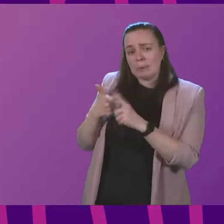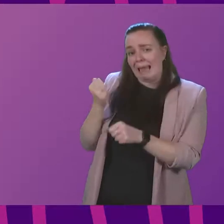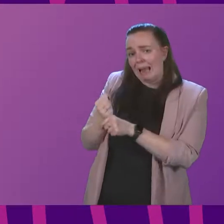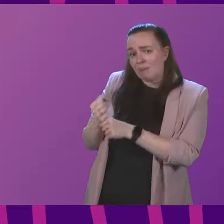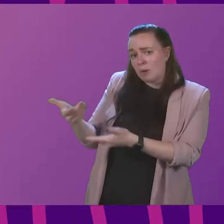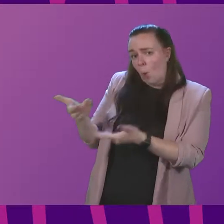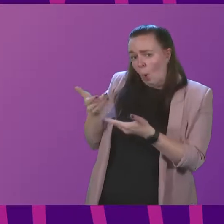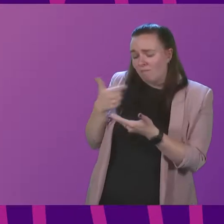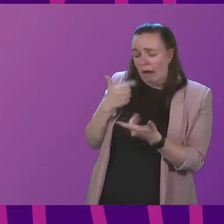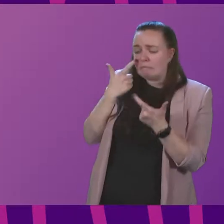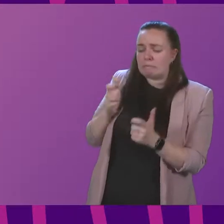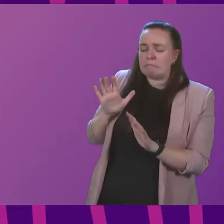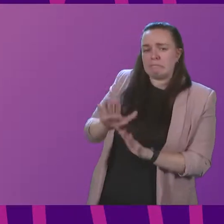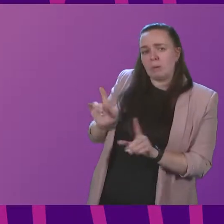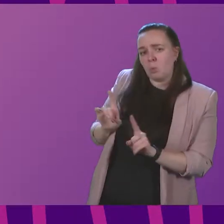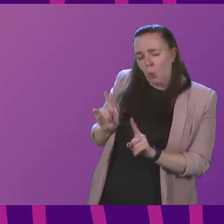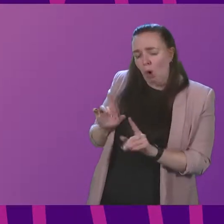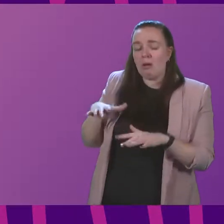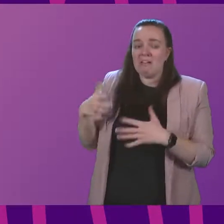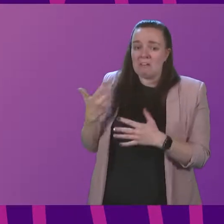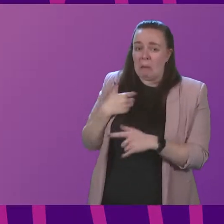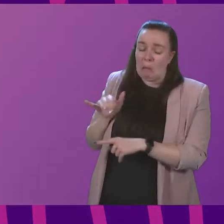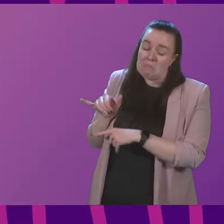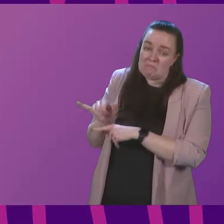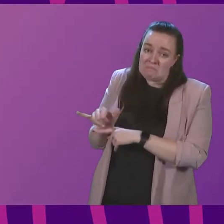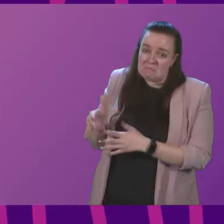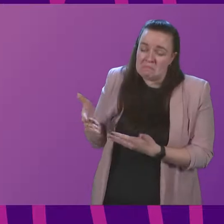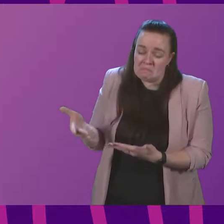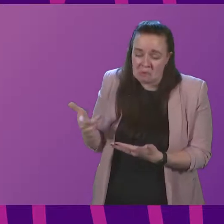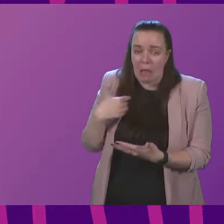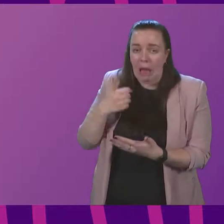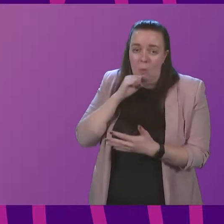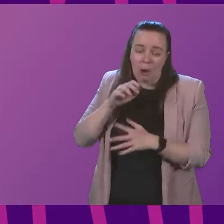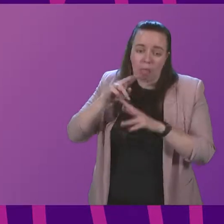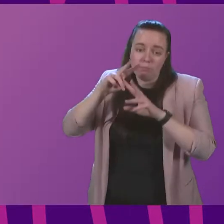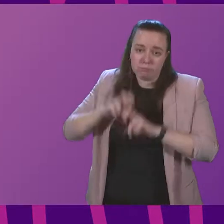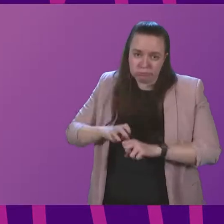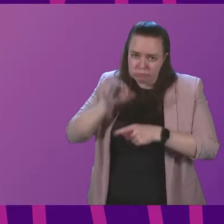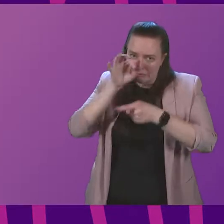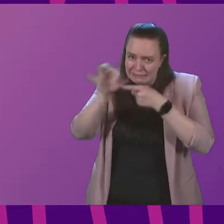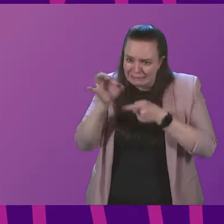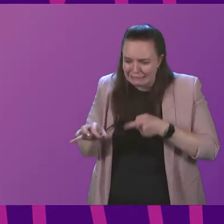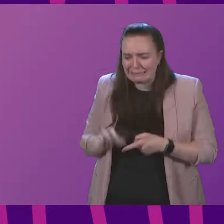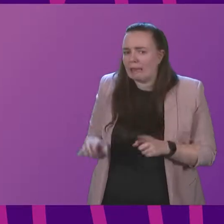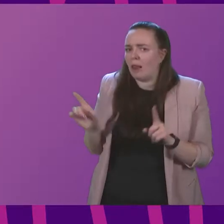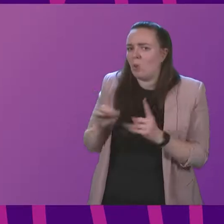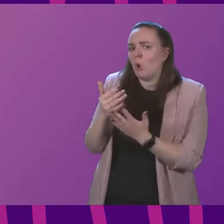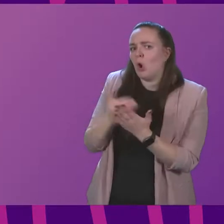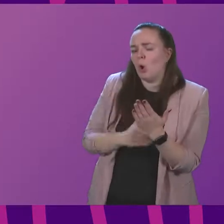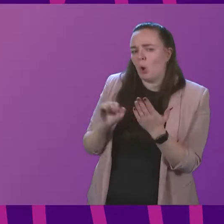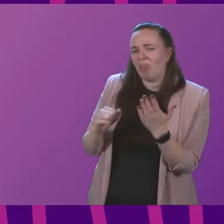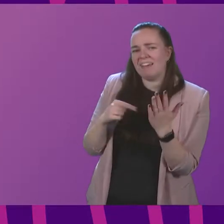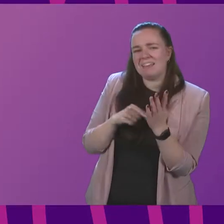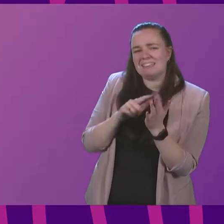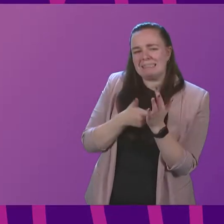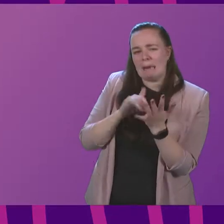is offering financially. Forgive my scepticism, but I will look in great detail at the terms